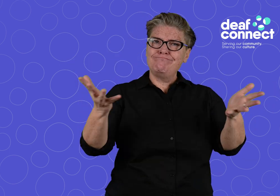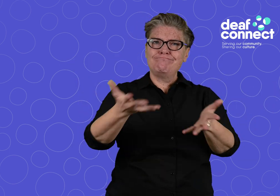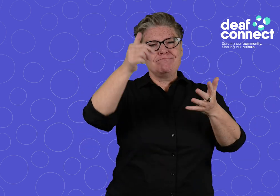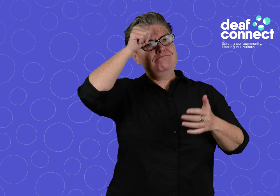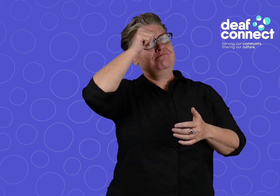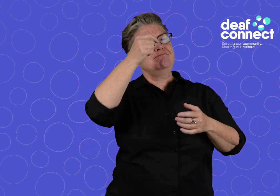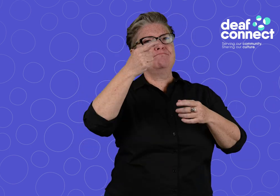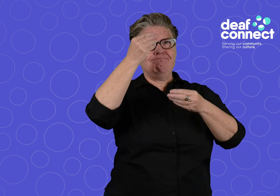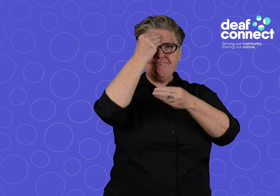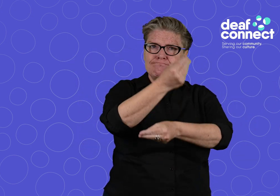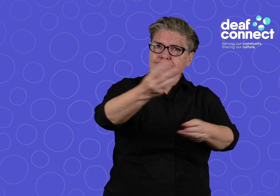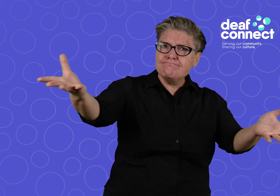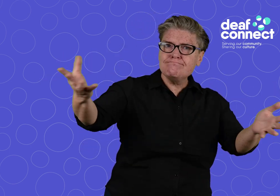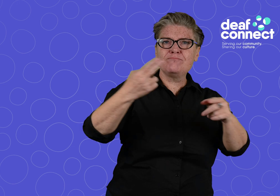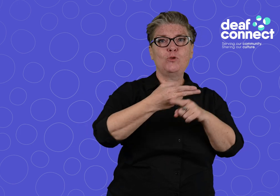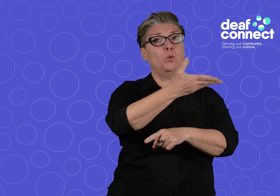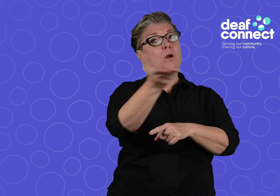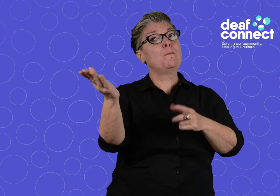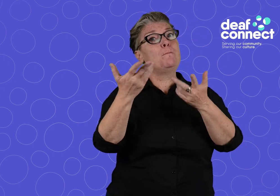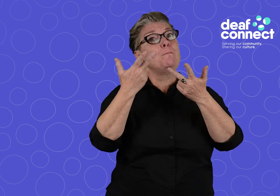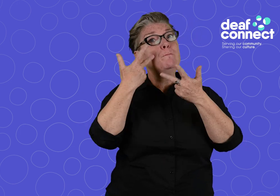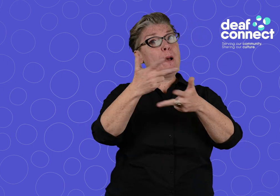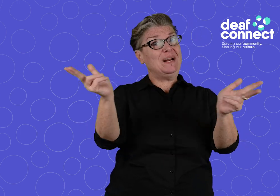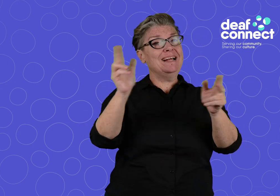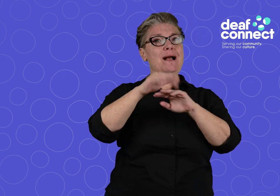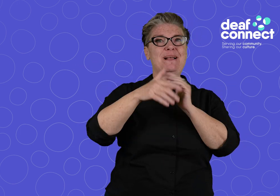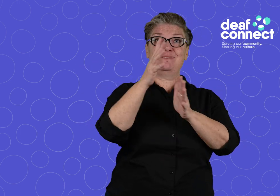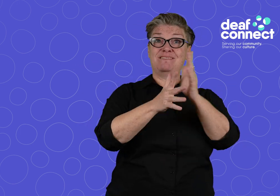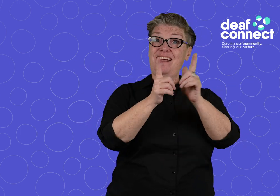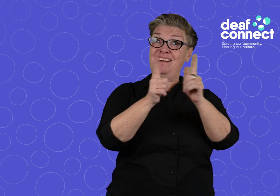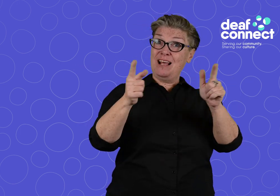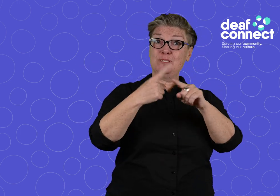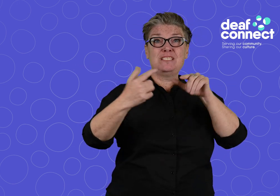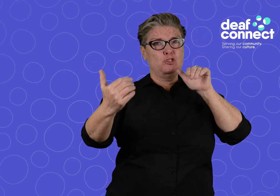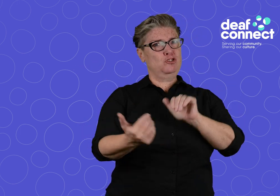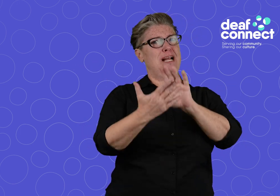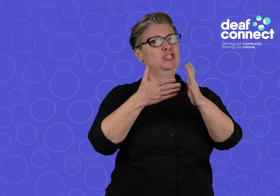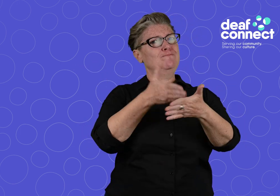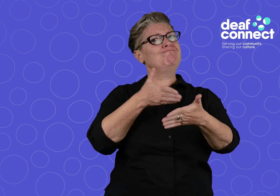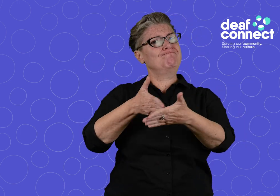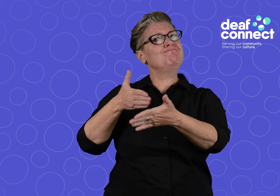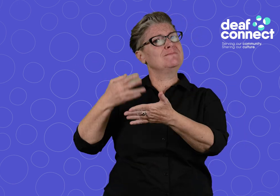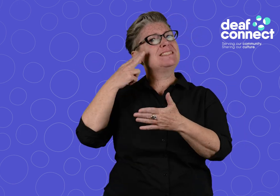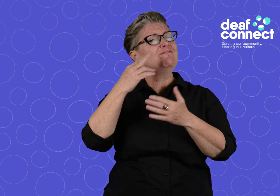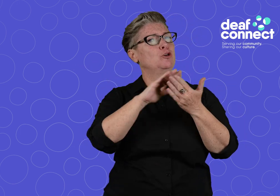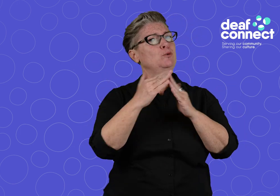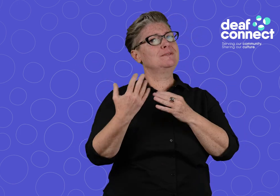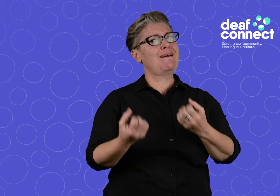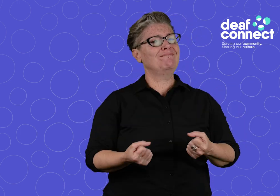among the general Australian public about sign language and the challenges the deaf community faces.